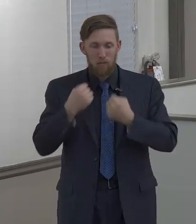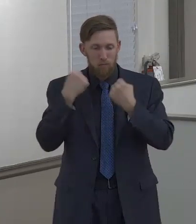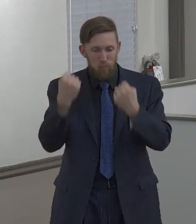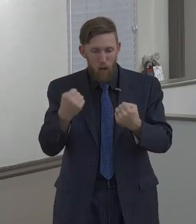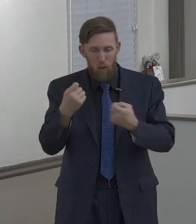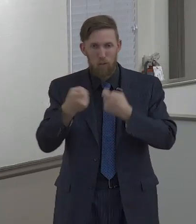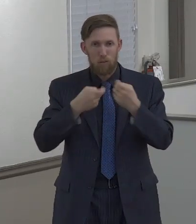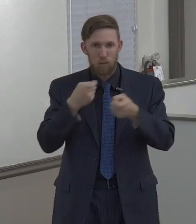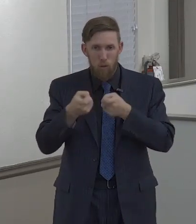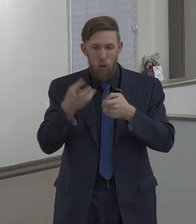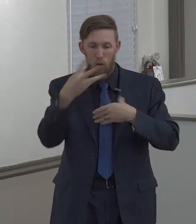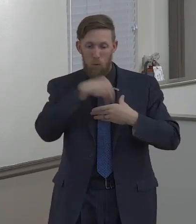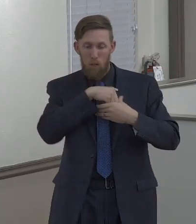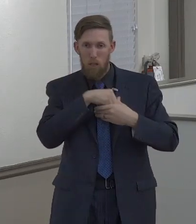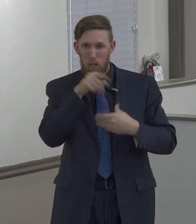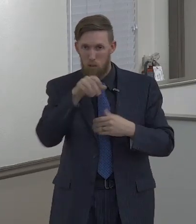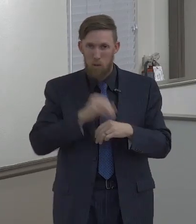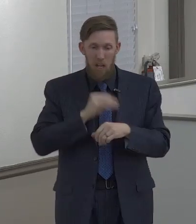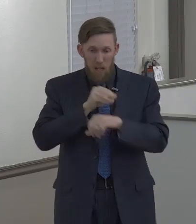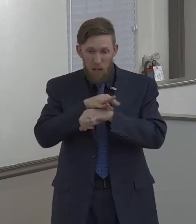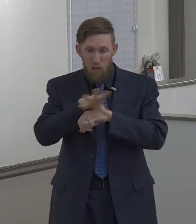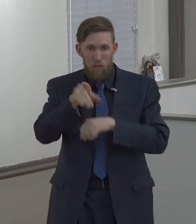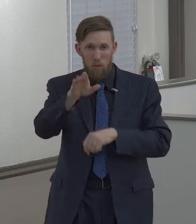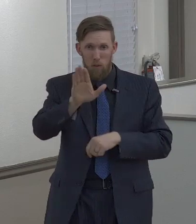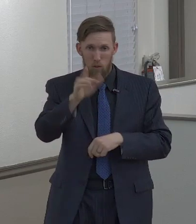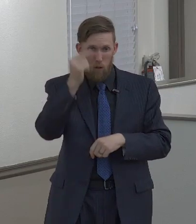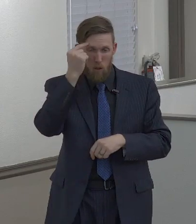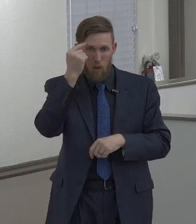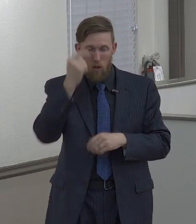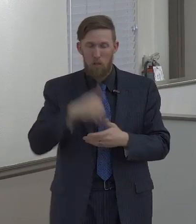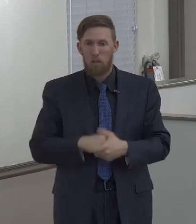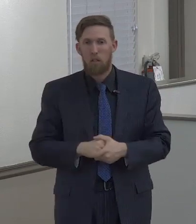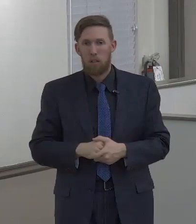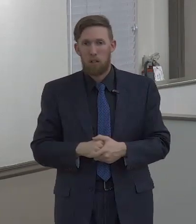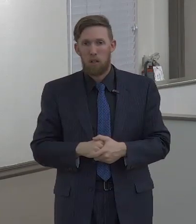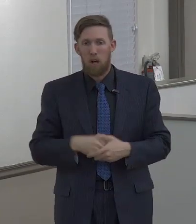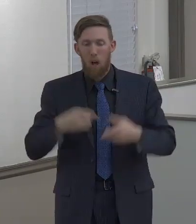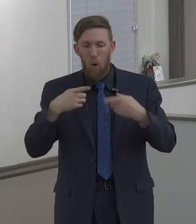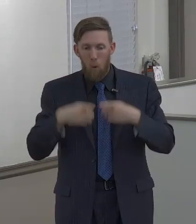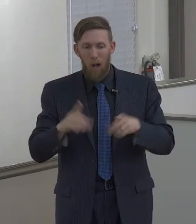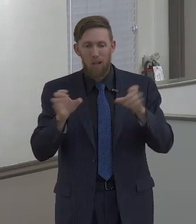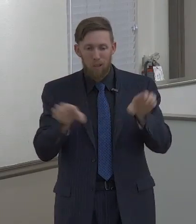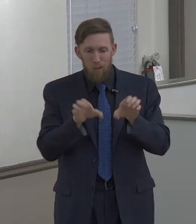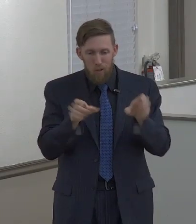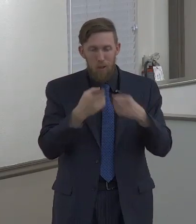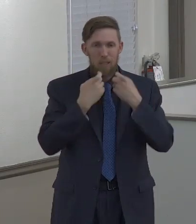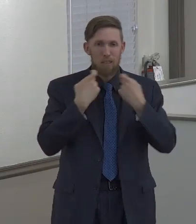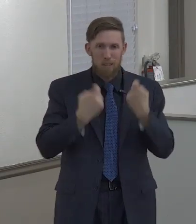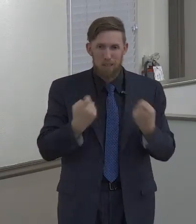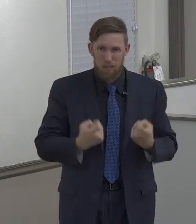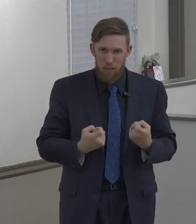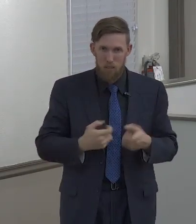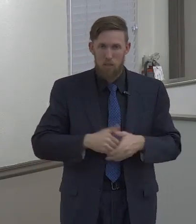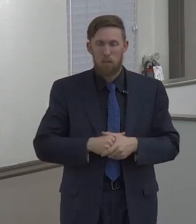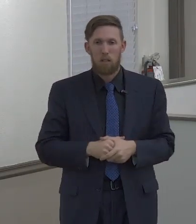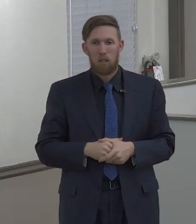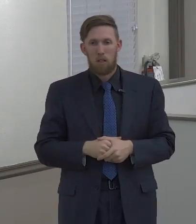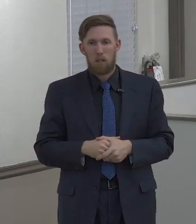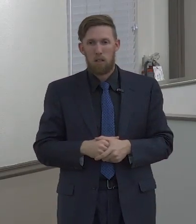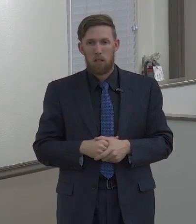to stay alive and to stay influencing you in your life. As long as